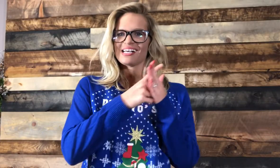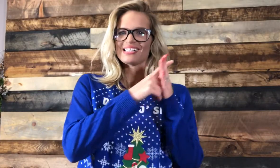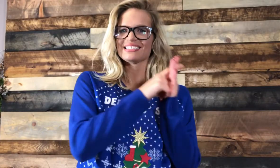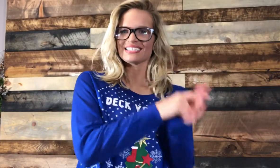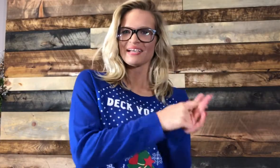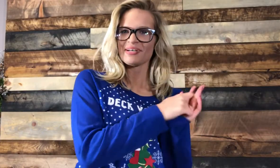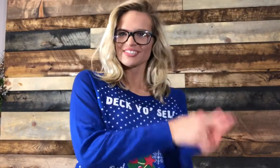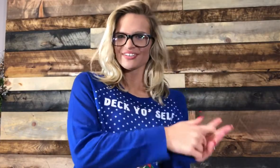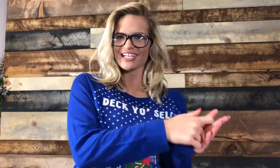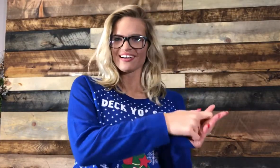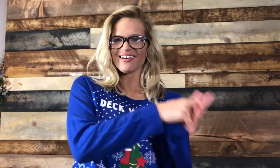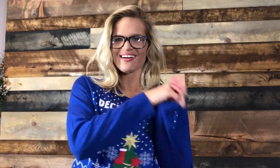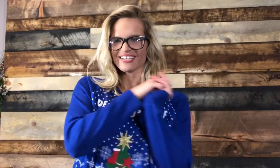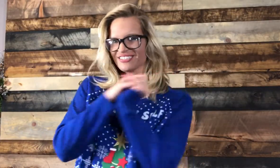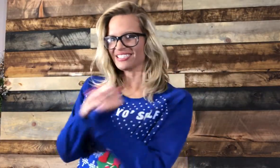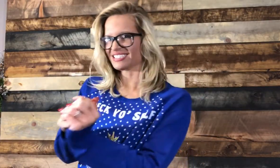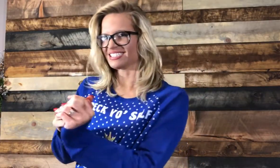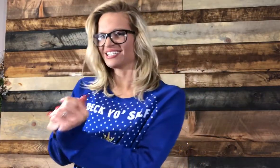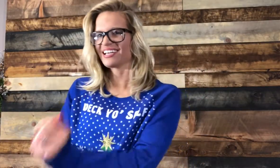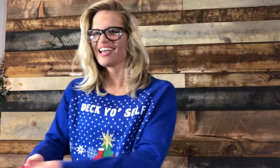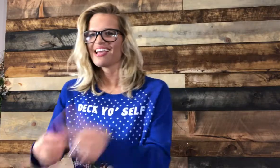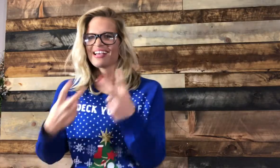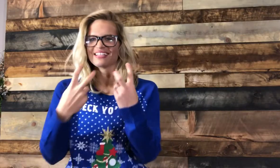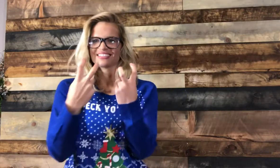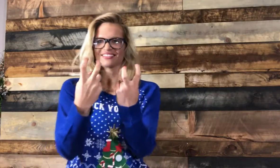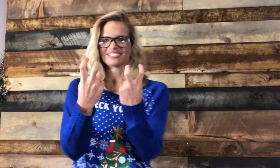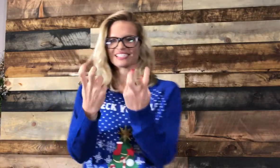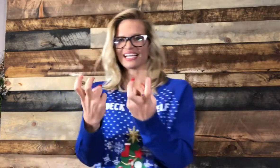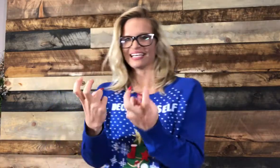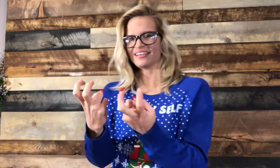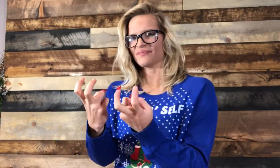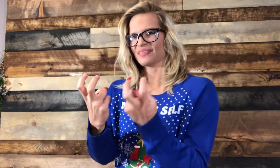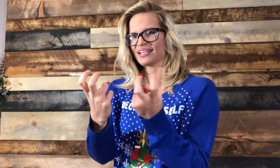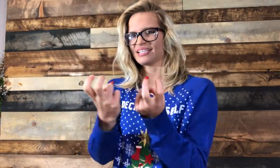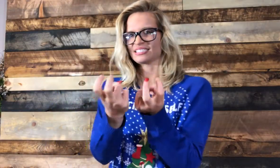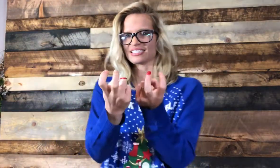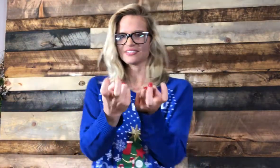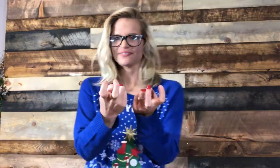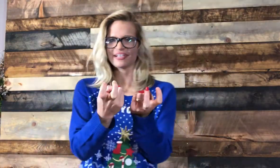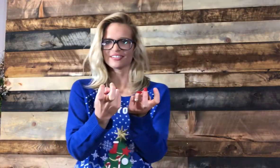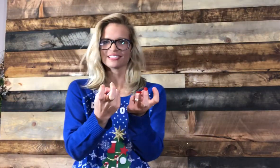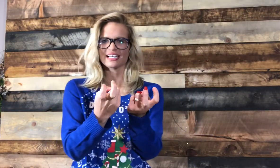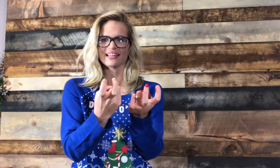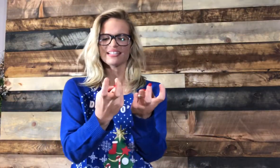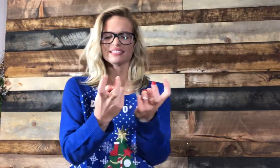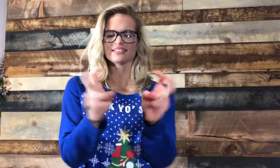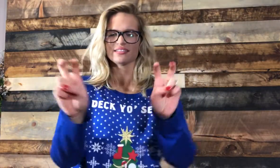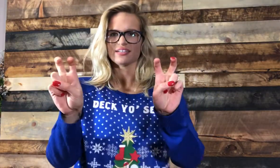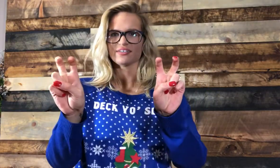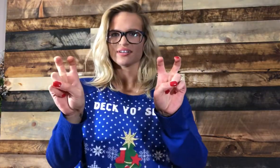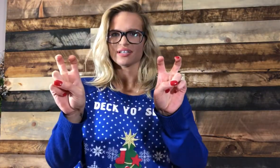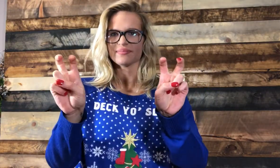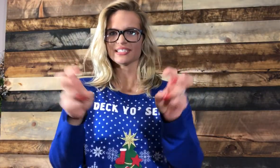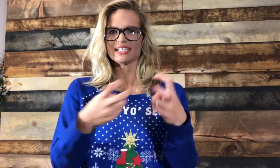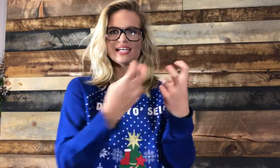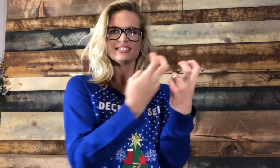sleigh bells ring, are you listening? So sleigh is just two fingers like this, little crooked peace signs,